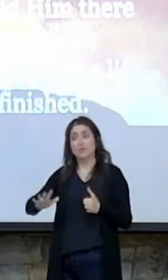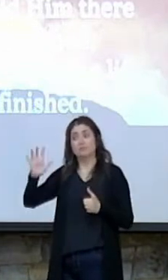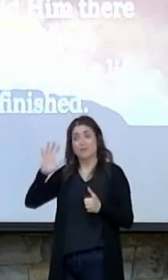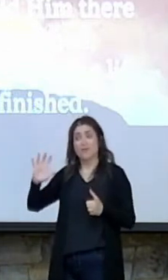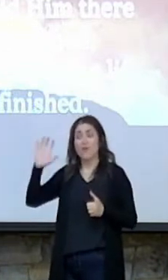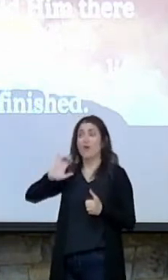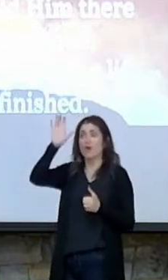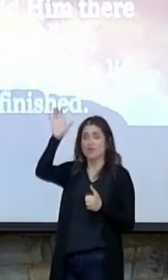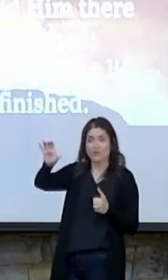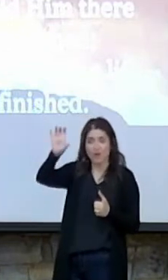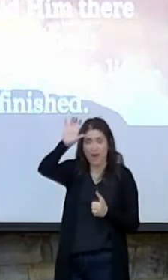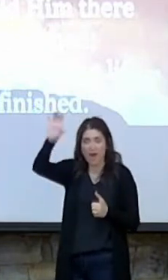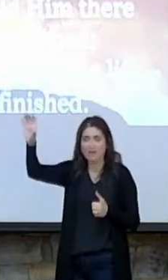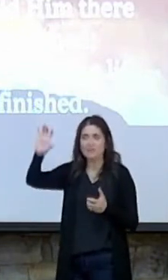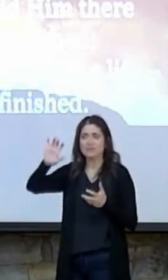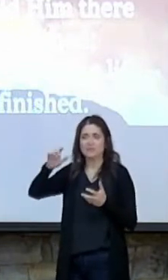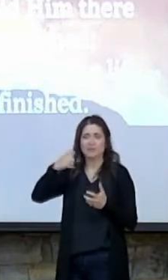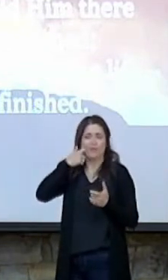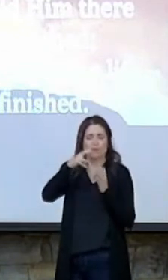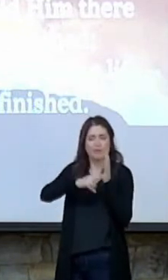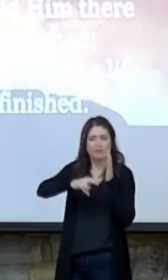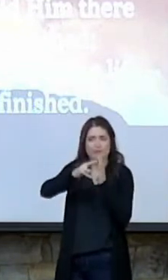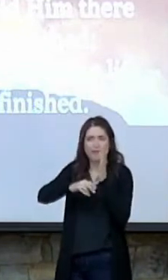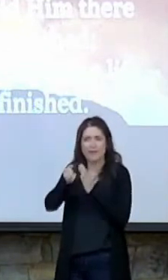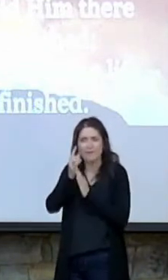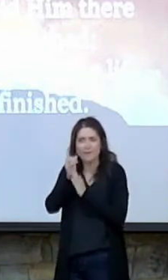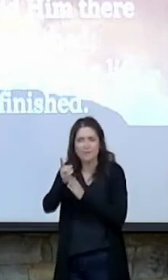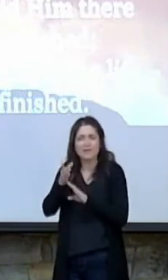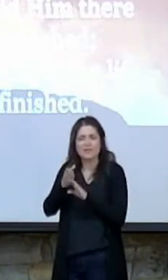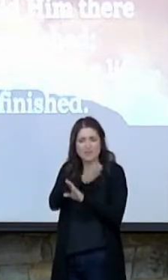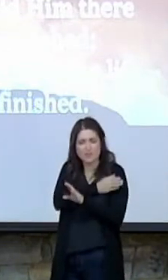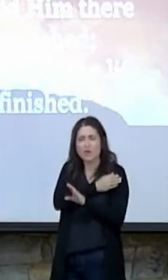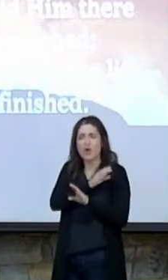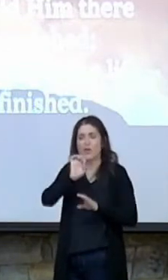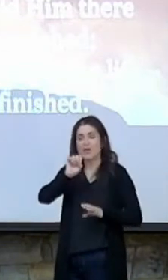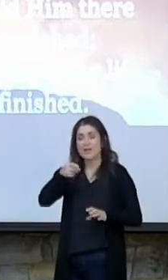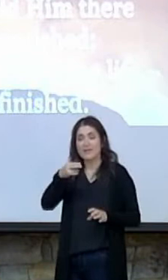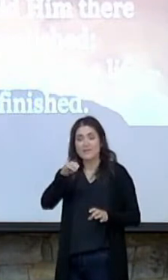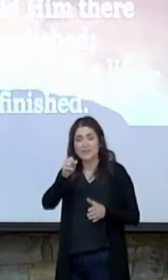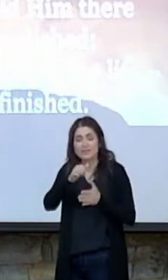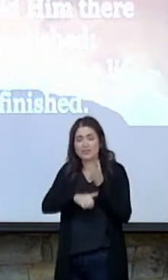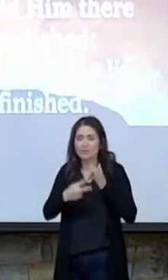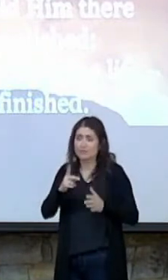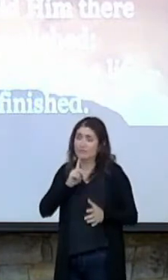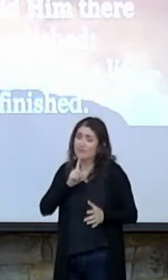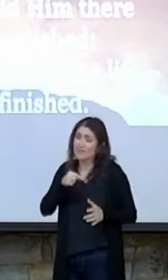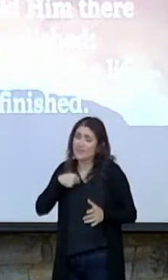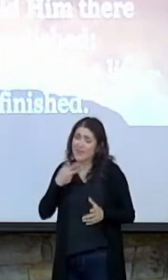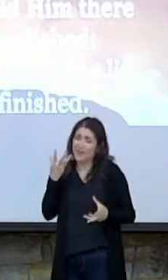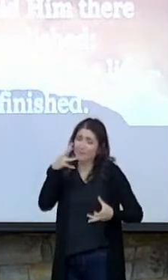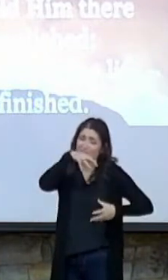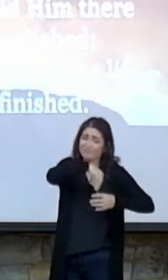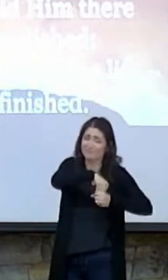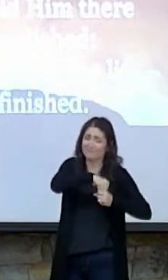the cross and the way that we read just moments ago in Ephesians chapter 2, in essence, I was in that crowd.